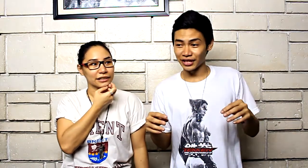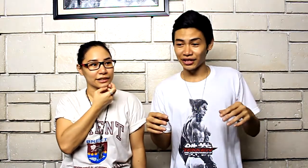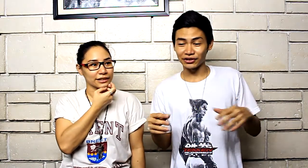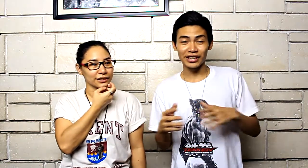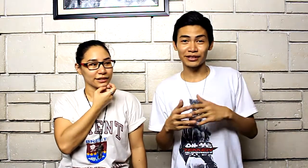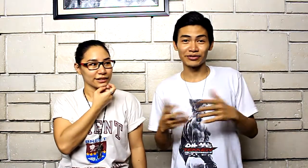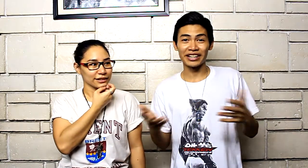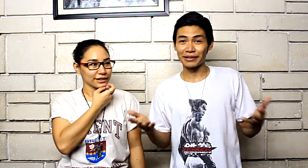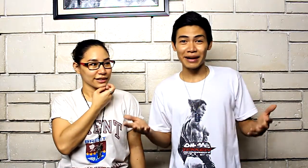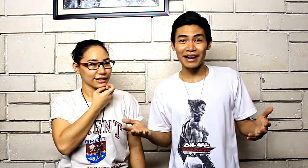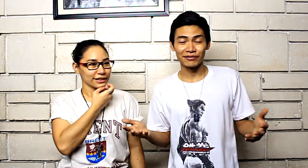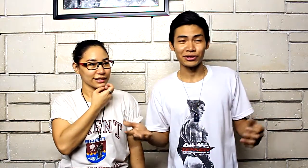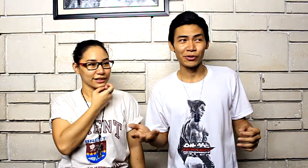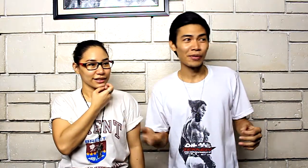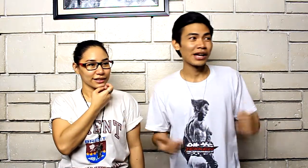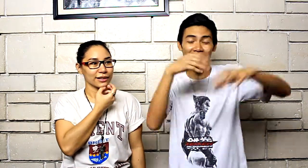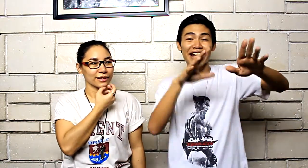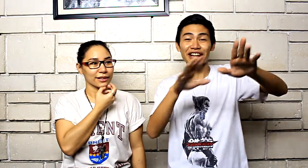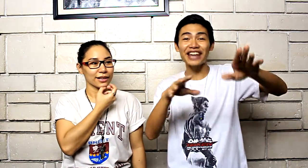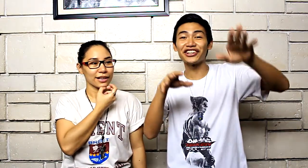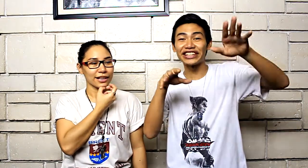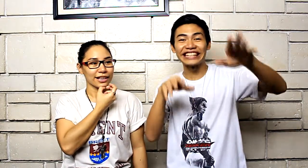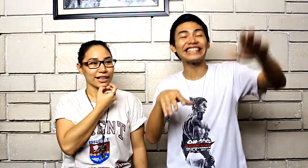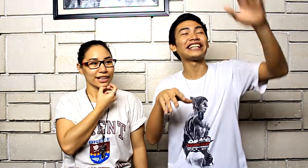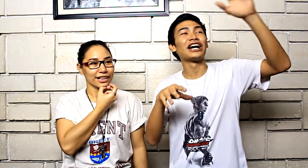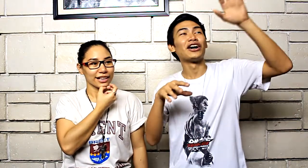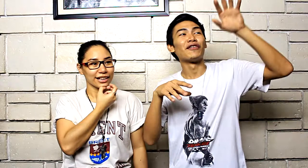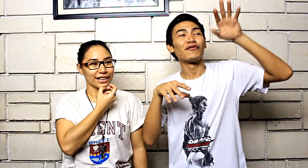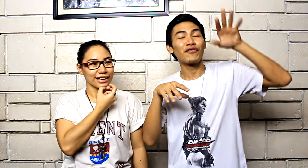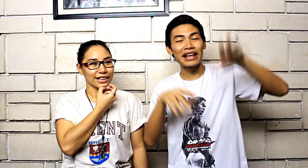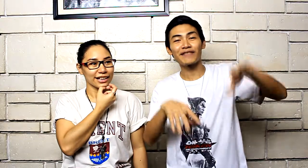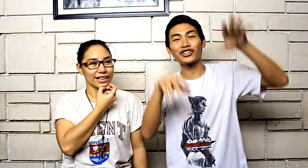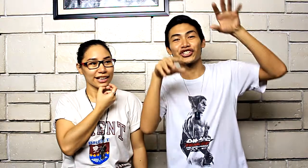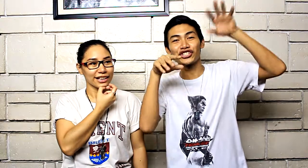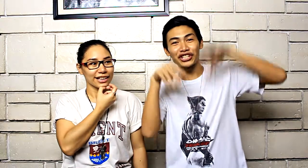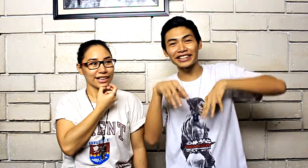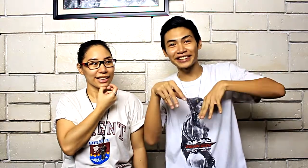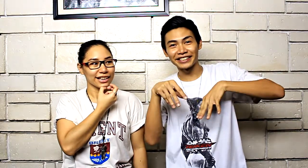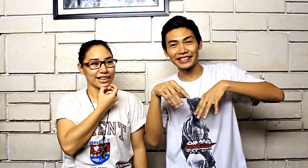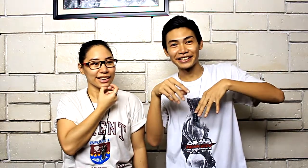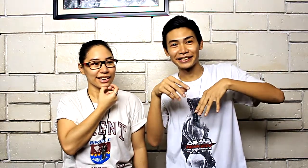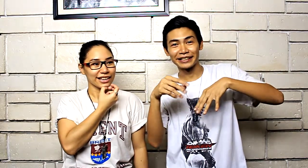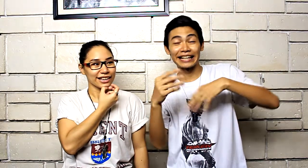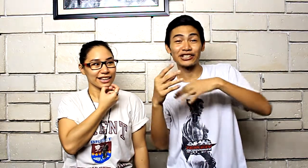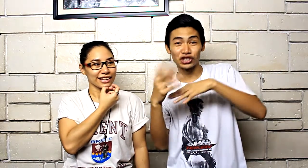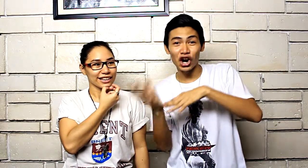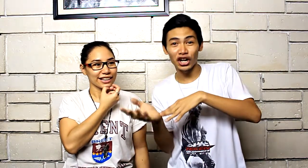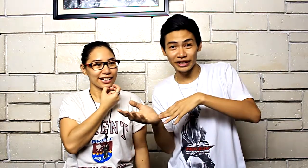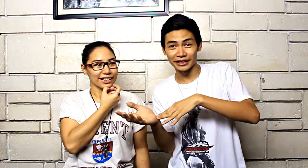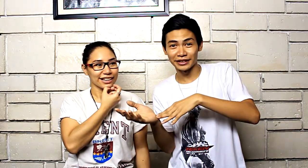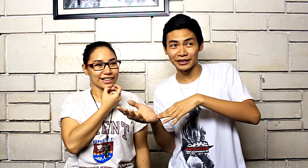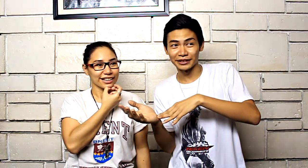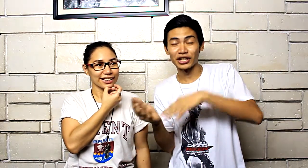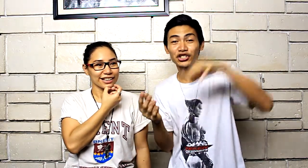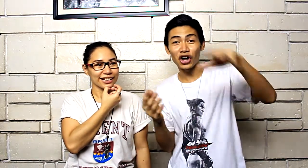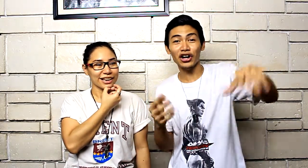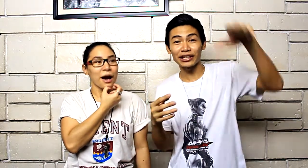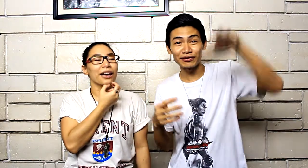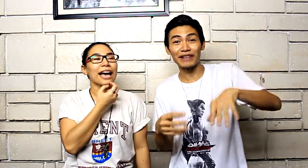because that's very bad for you I'd rather eat flavored shit that is chocolate chocolate yeah